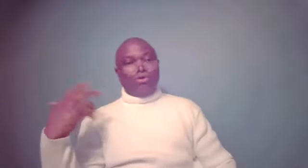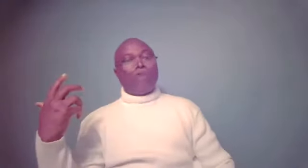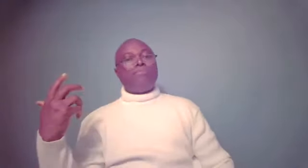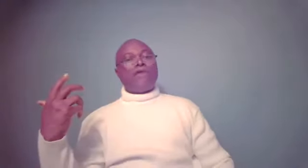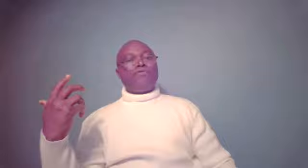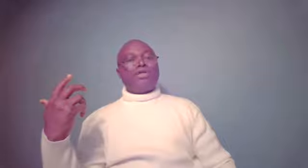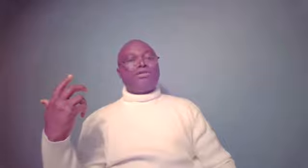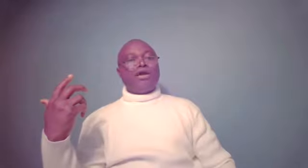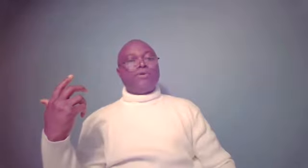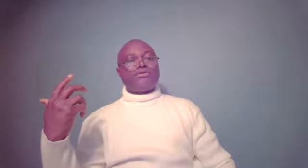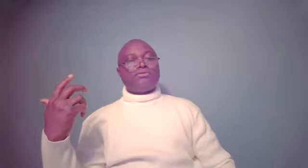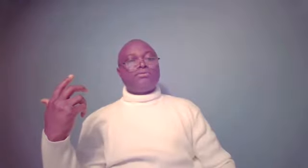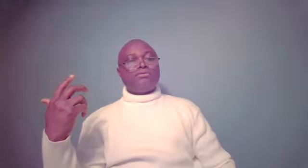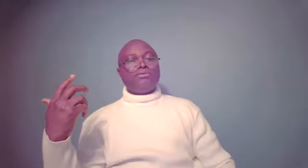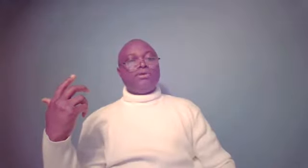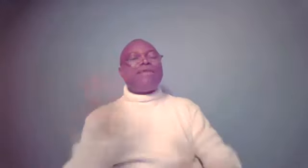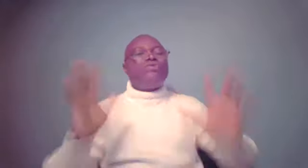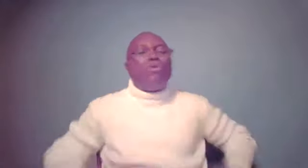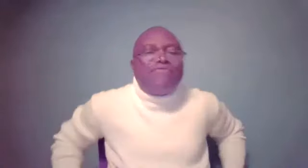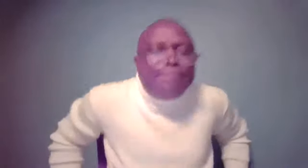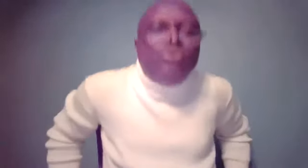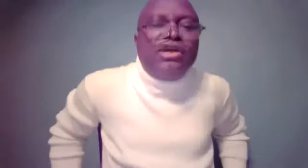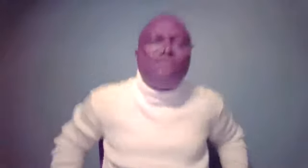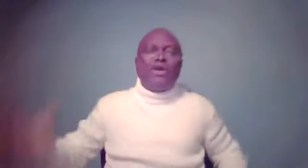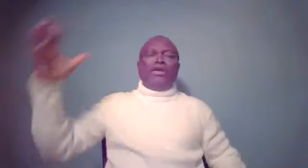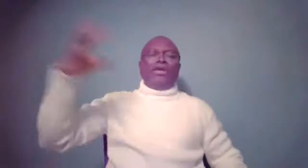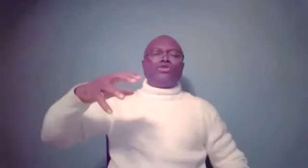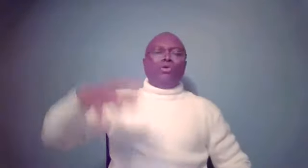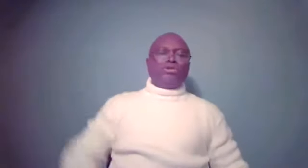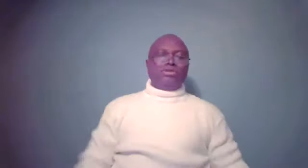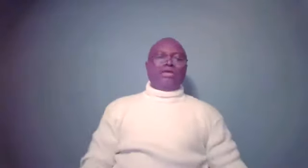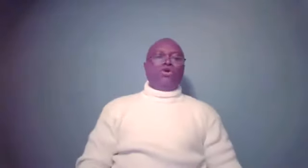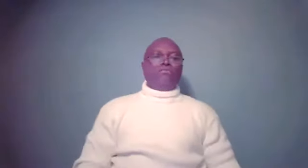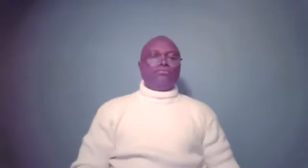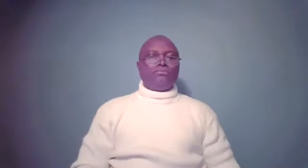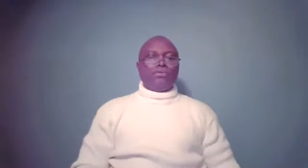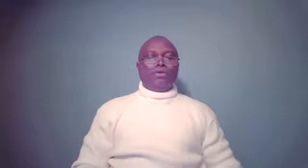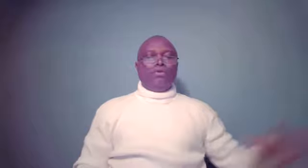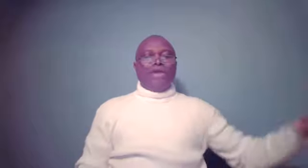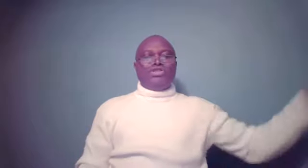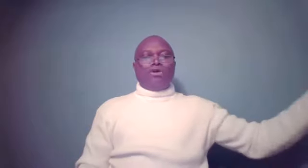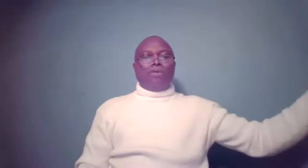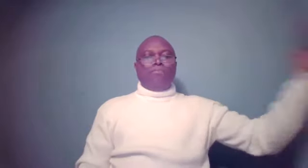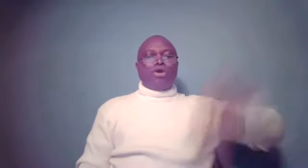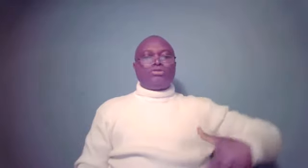unmindful destiny helpers. Imagine what would have happened if Esau was at home when Jacob brought